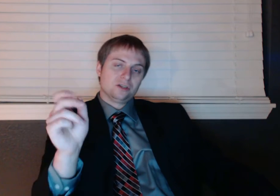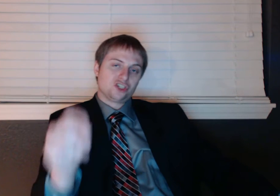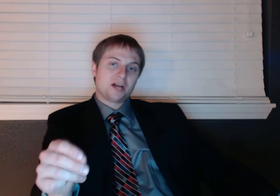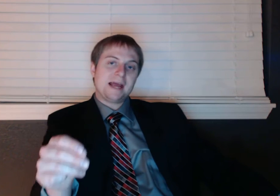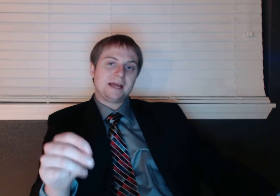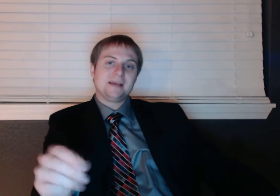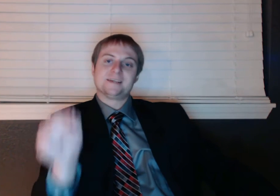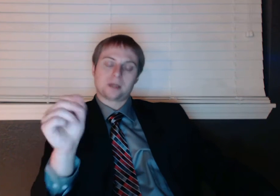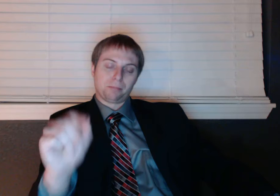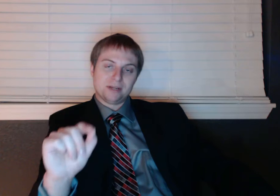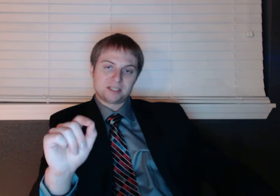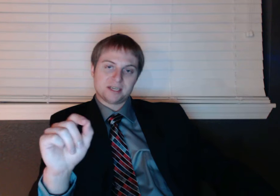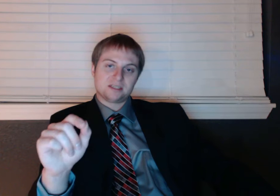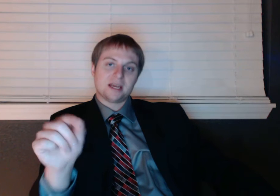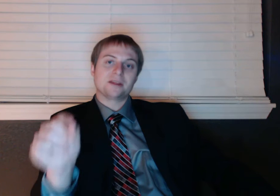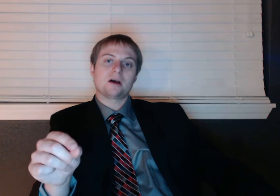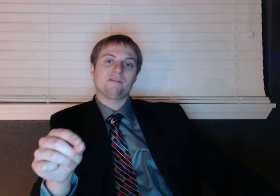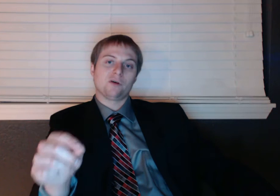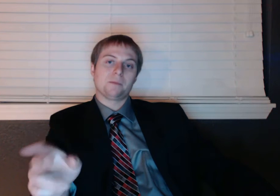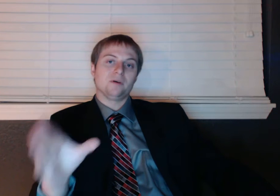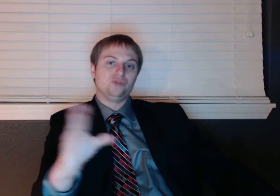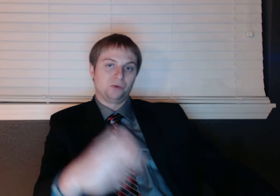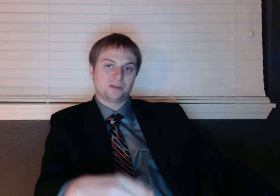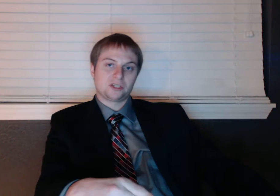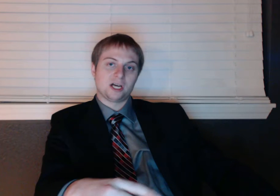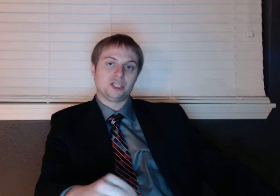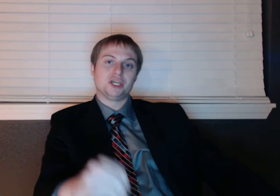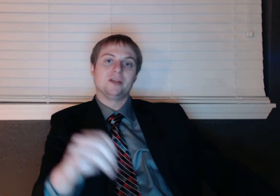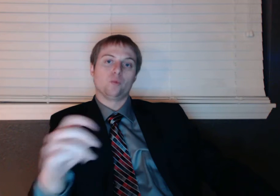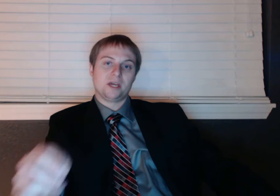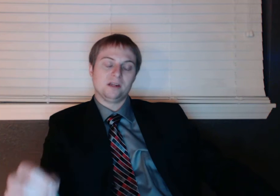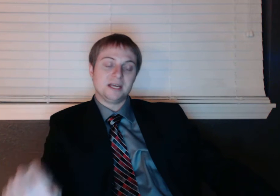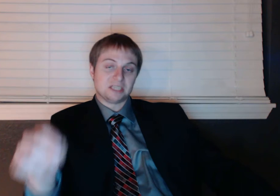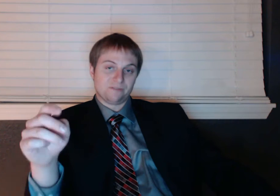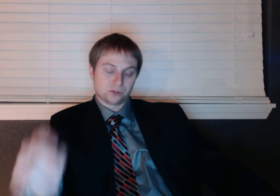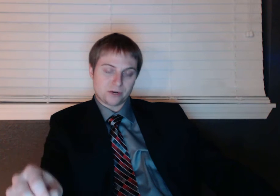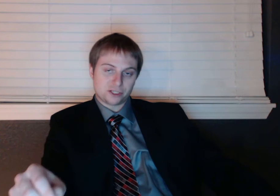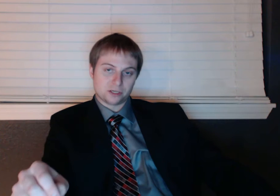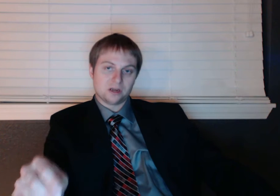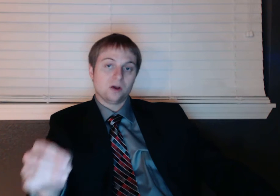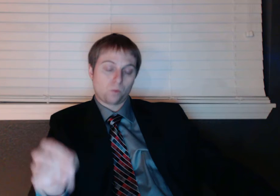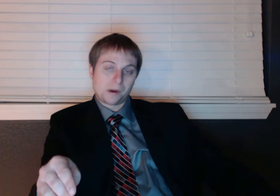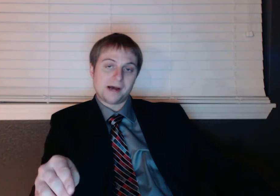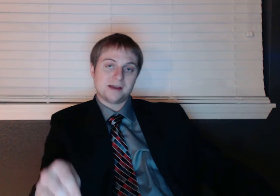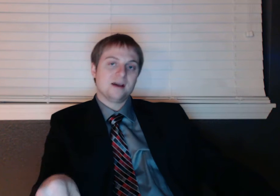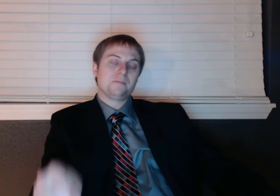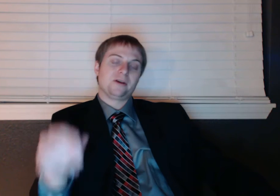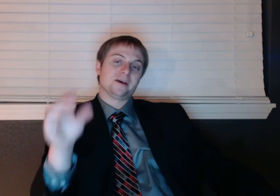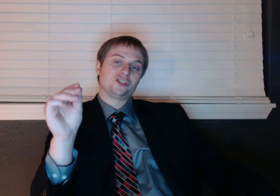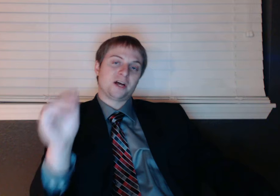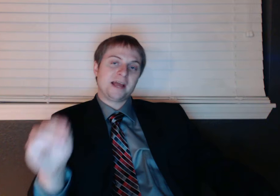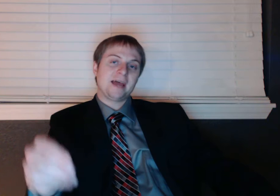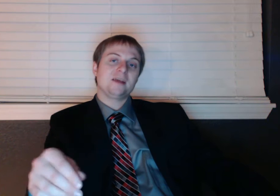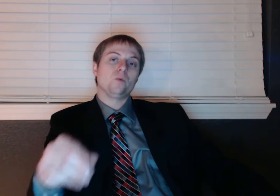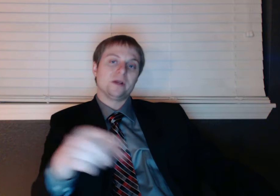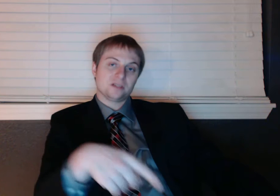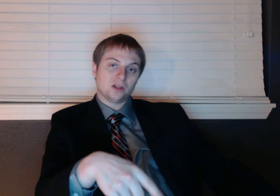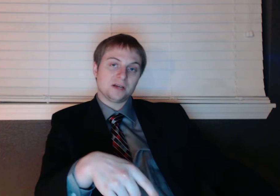Sean Hannity is complicit in the cover-up of Julian Assange and the WikiLeaks infiltration. Why? Because Sean Hannity went to